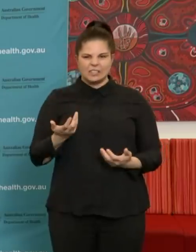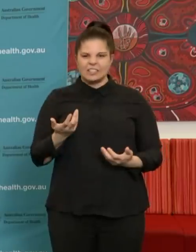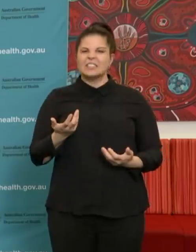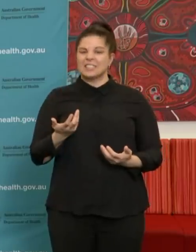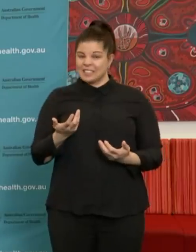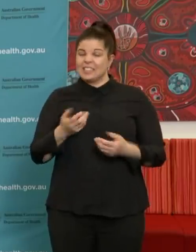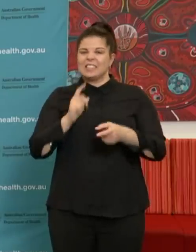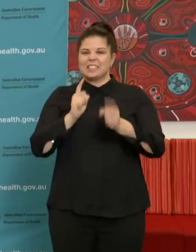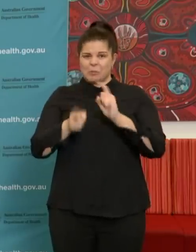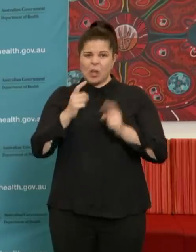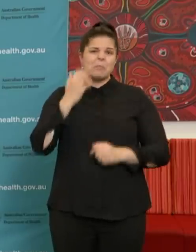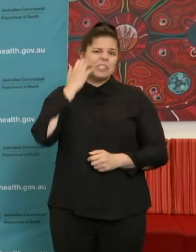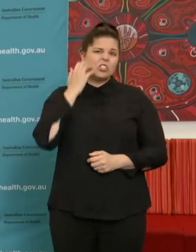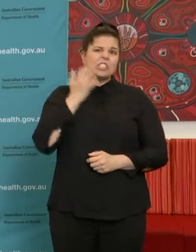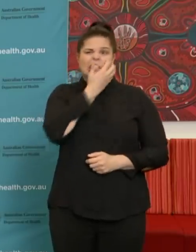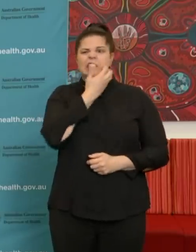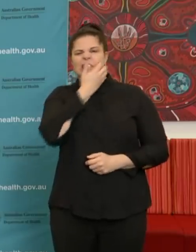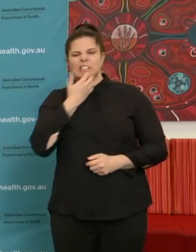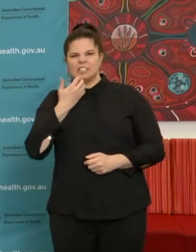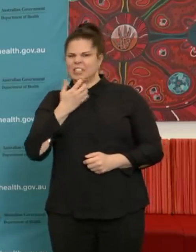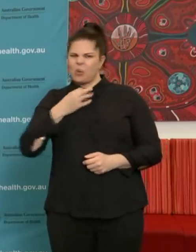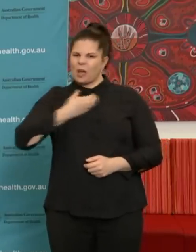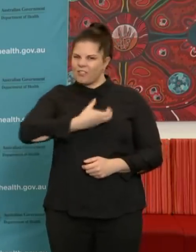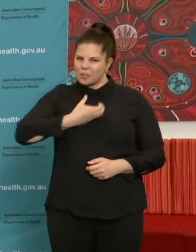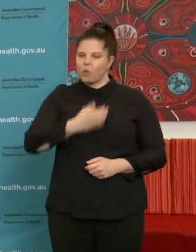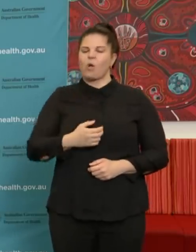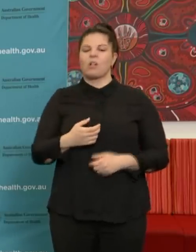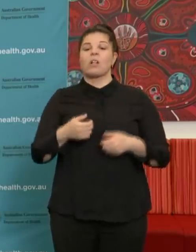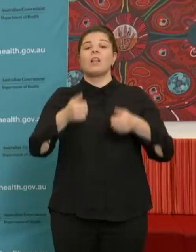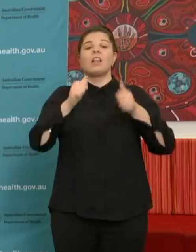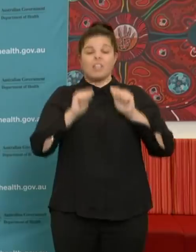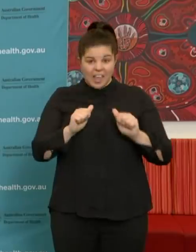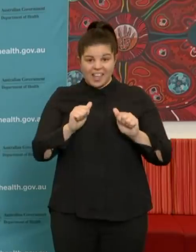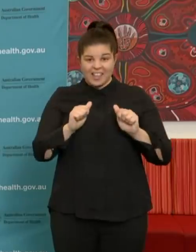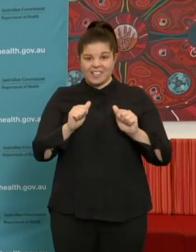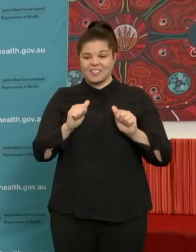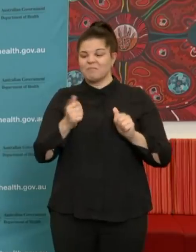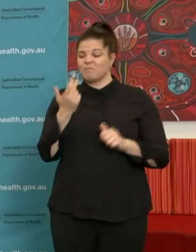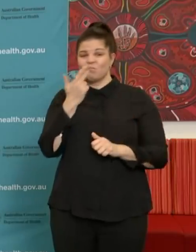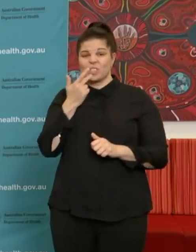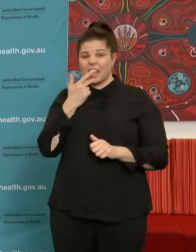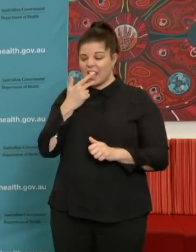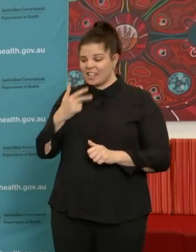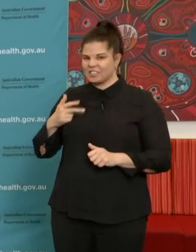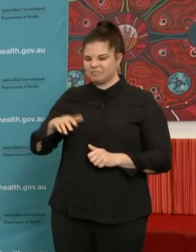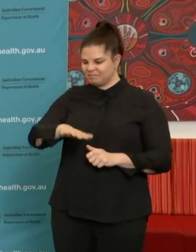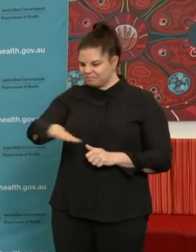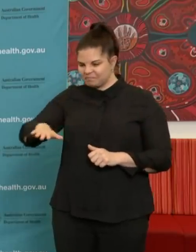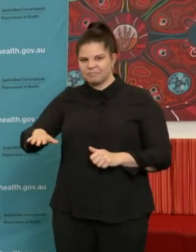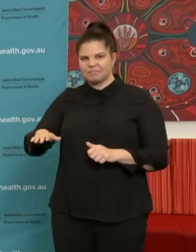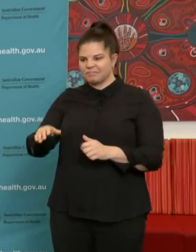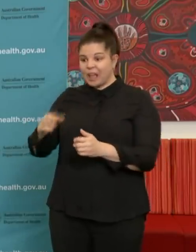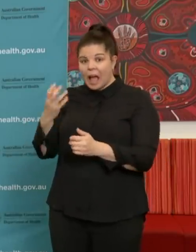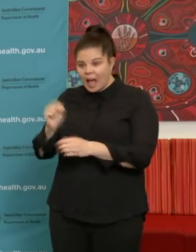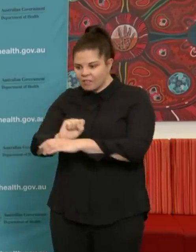it can become quite itchy underneath the mask. And so touching a surface with the virus, scratching yourself underneath